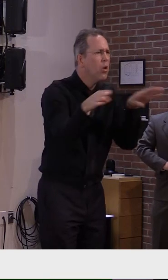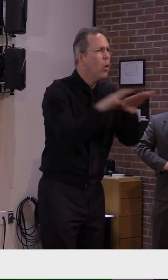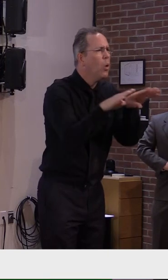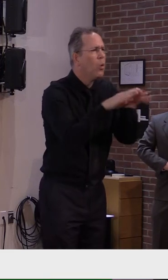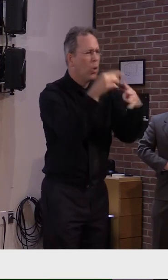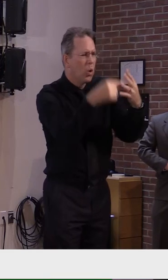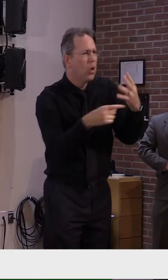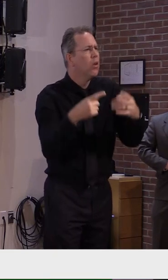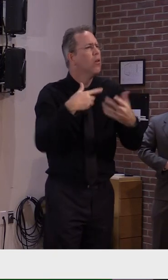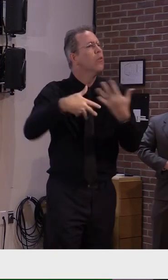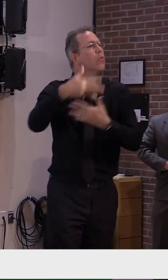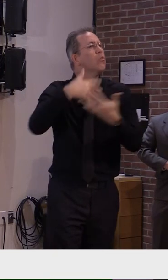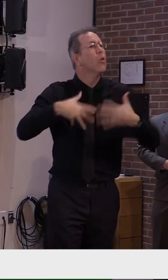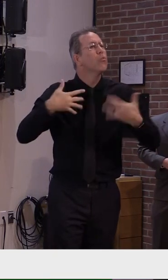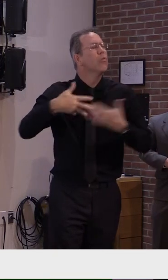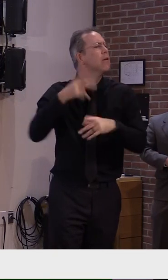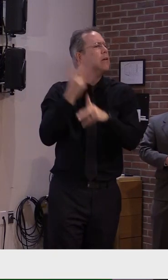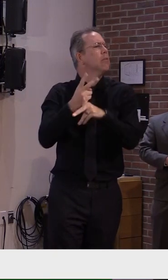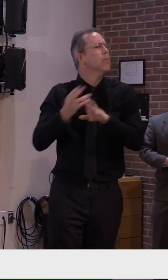gatherings.